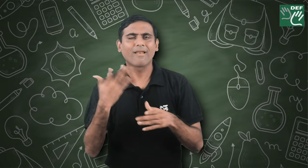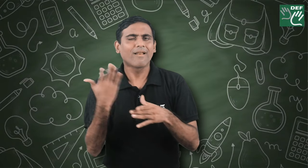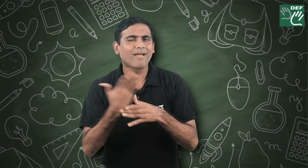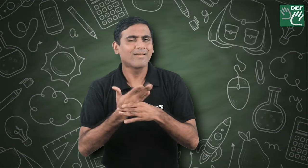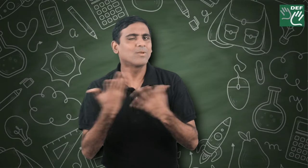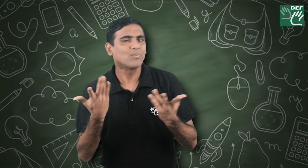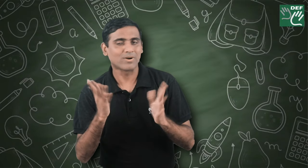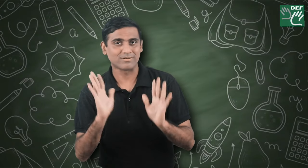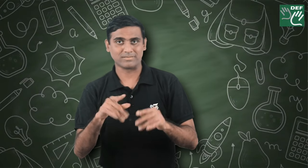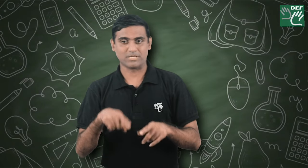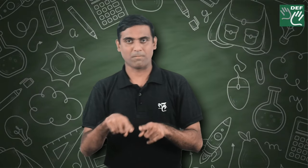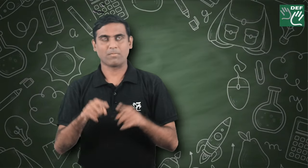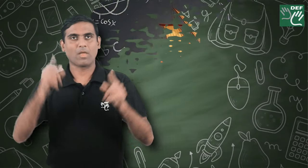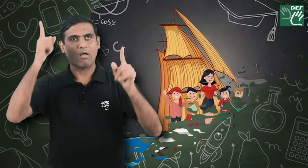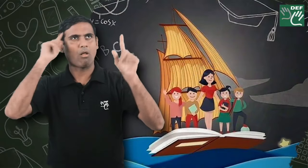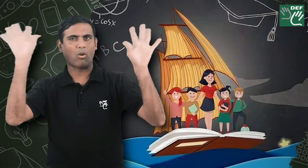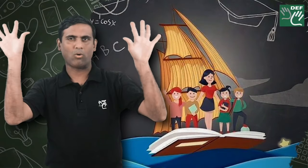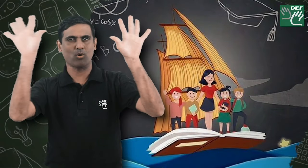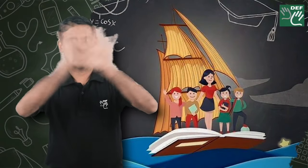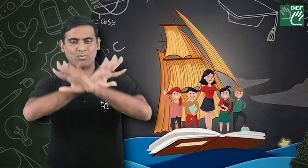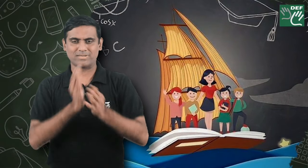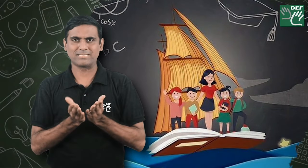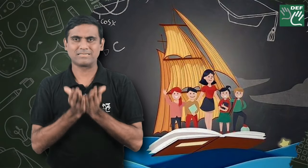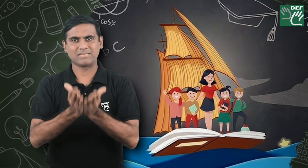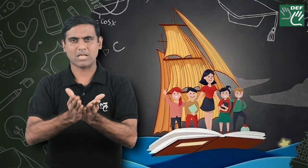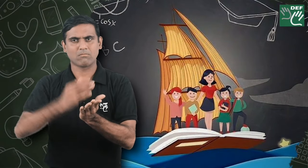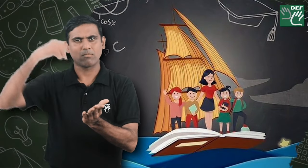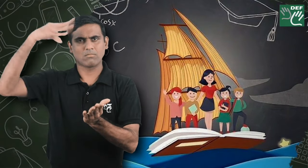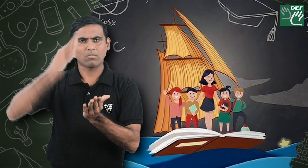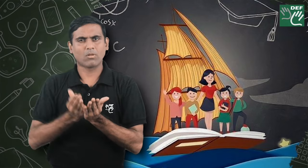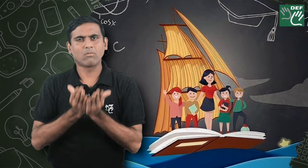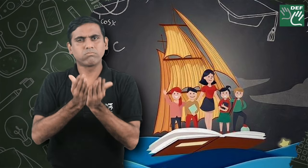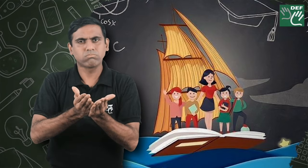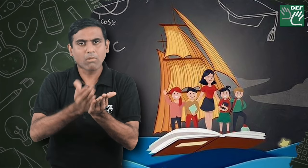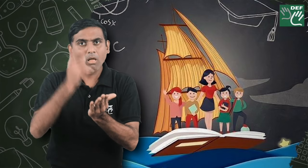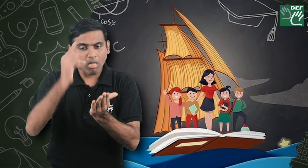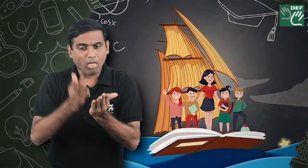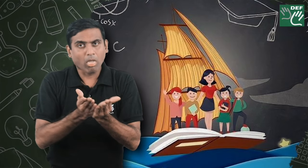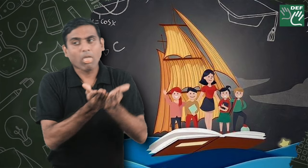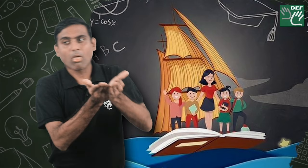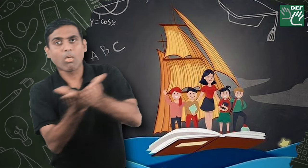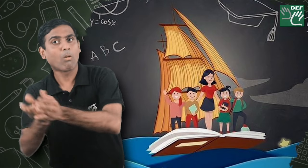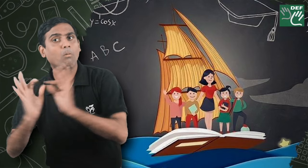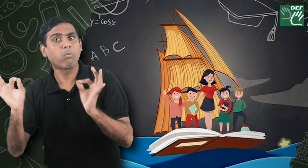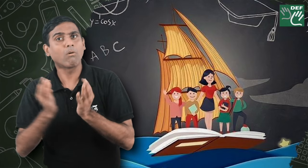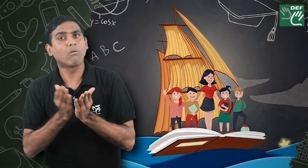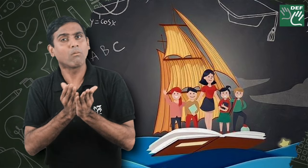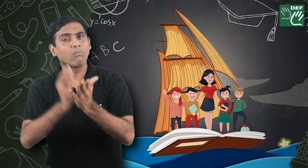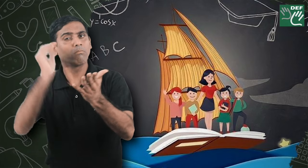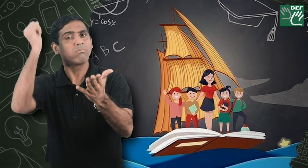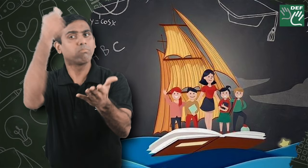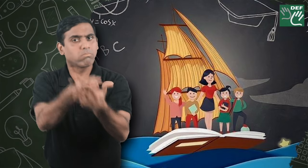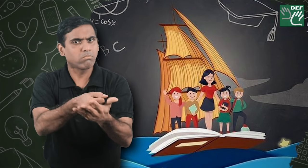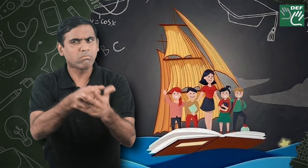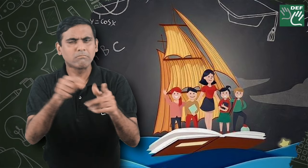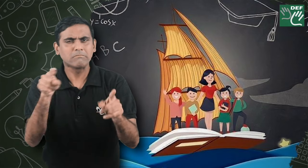A good teacher, like a lighthouse, drives away the darkness of ignorance around us